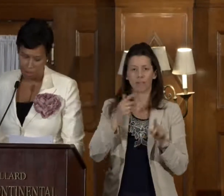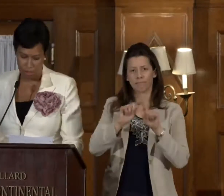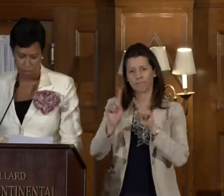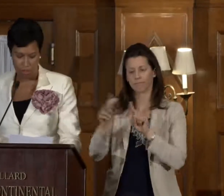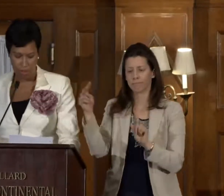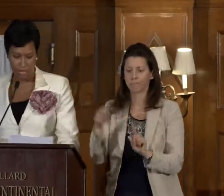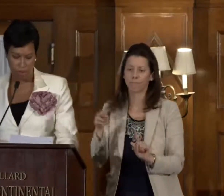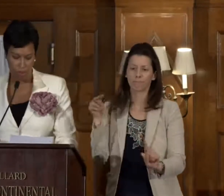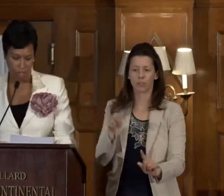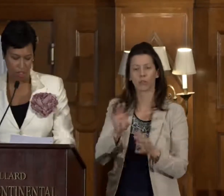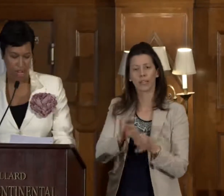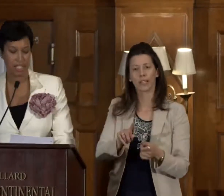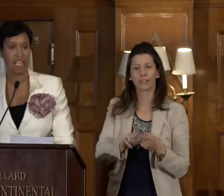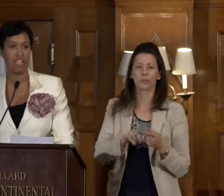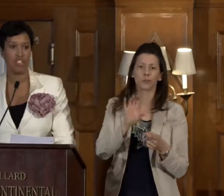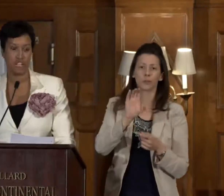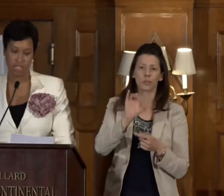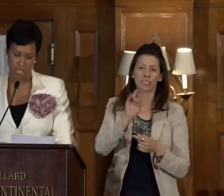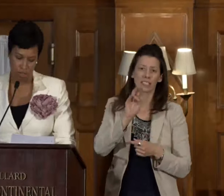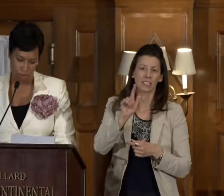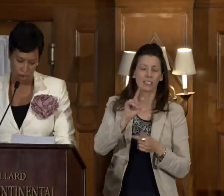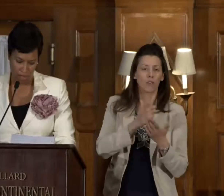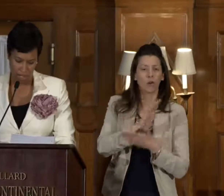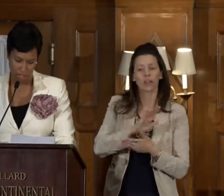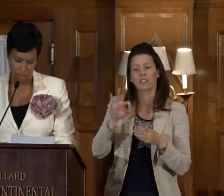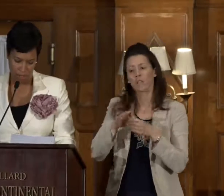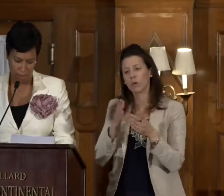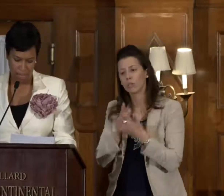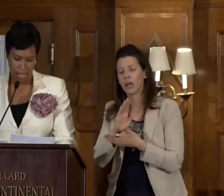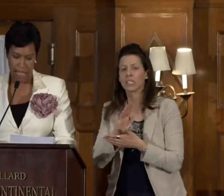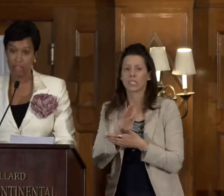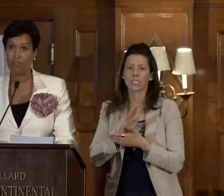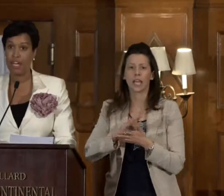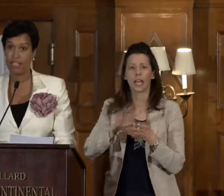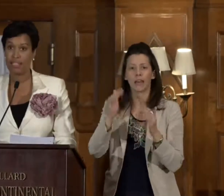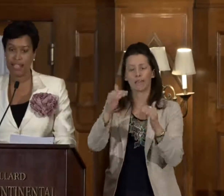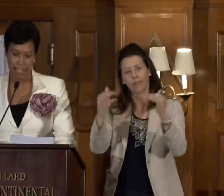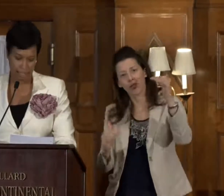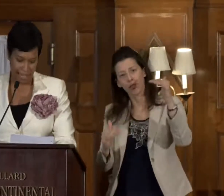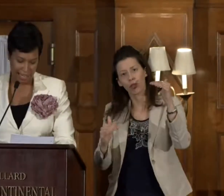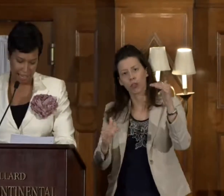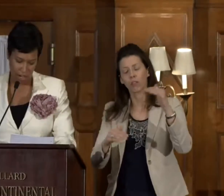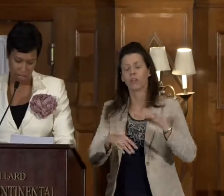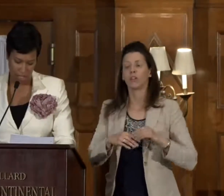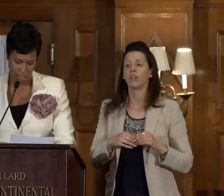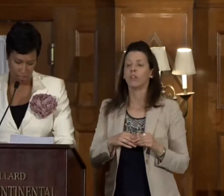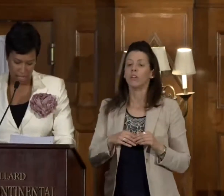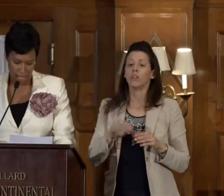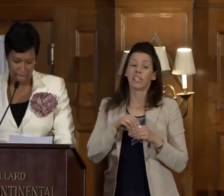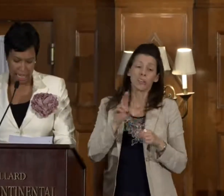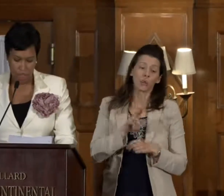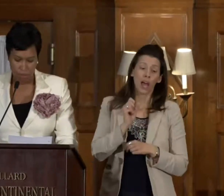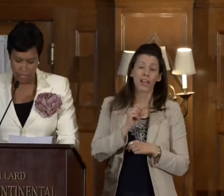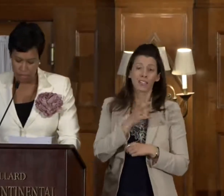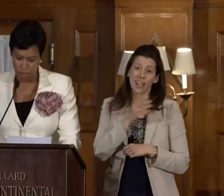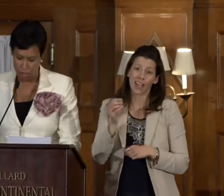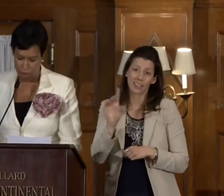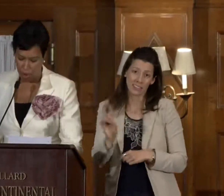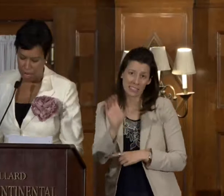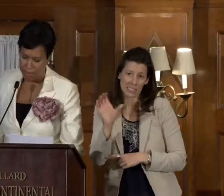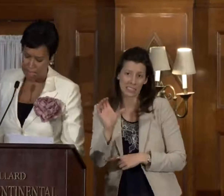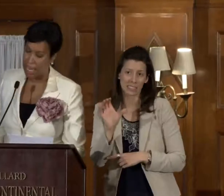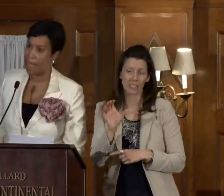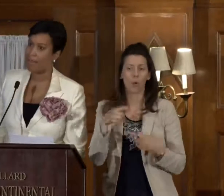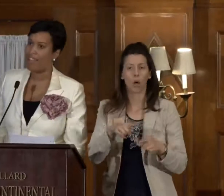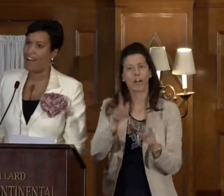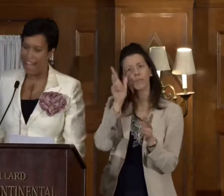struggle for civil rights, voting rights, and justice throughout our history in the United States and in our city. And as you listen to